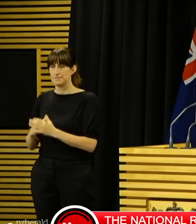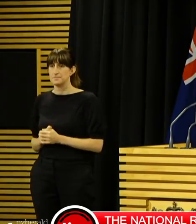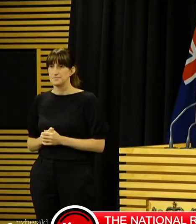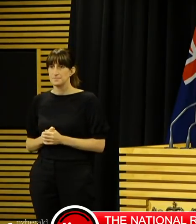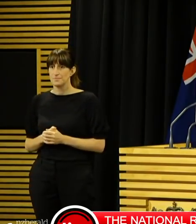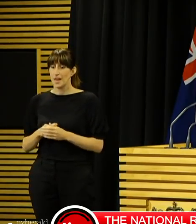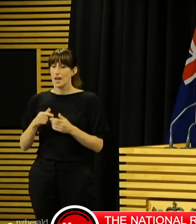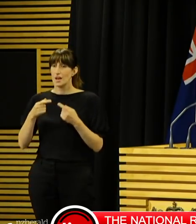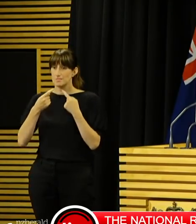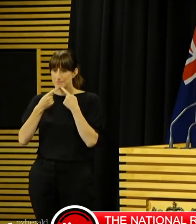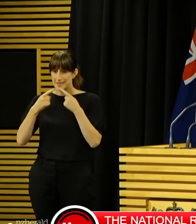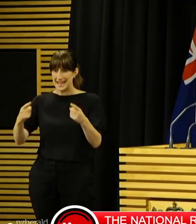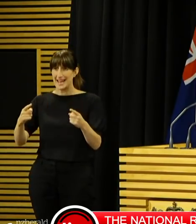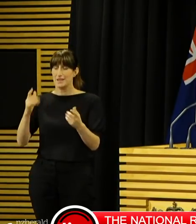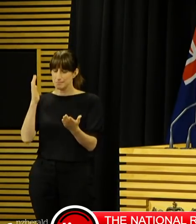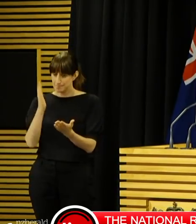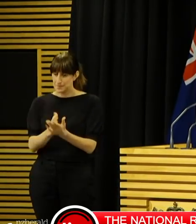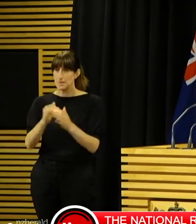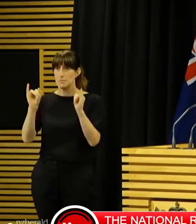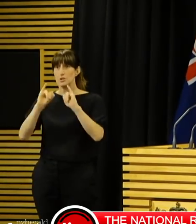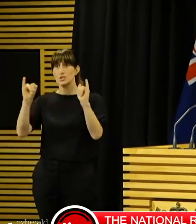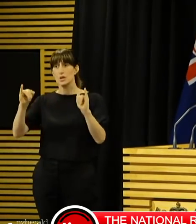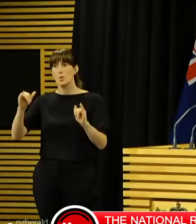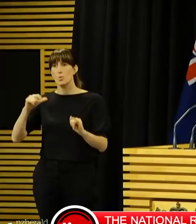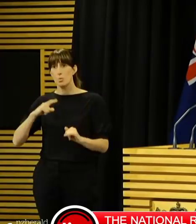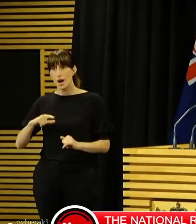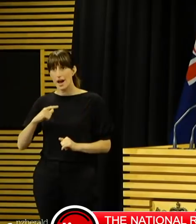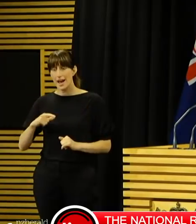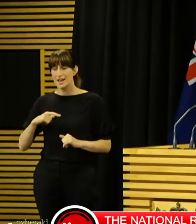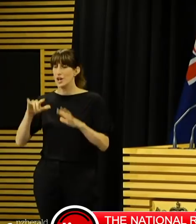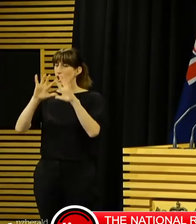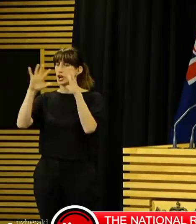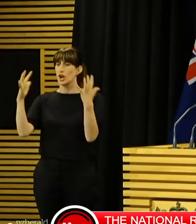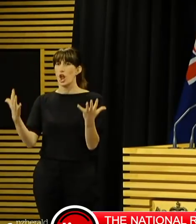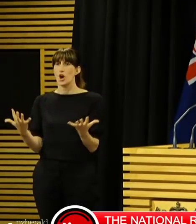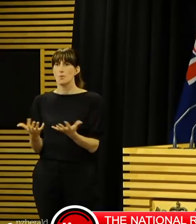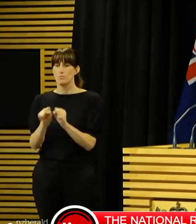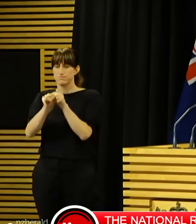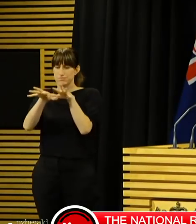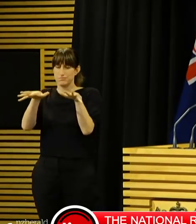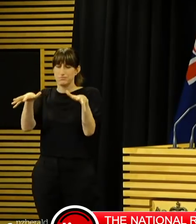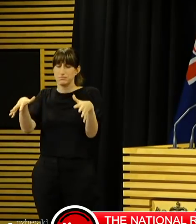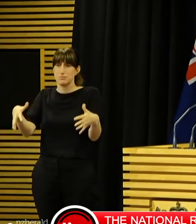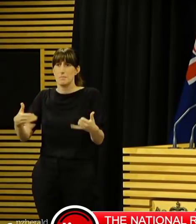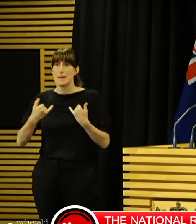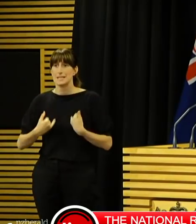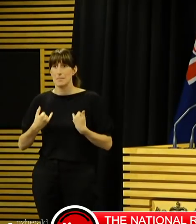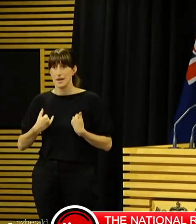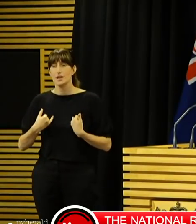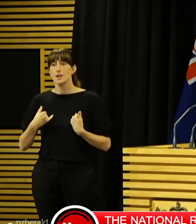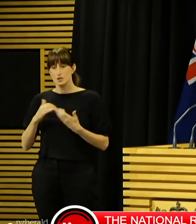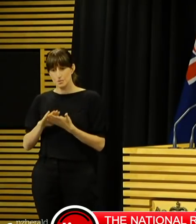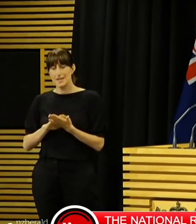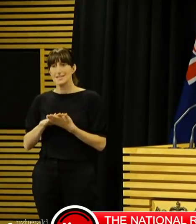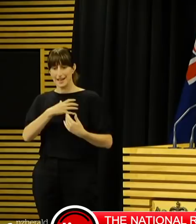because of the unprecedented nature of this global pandemic and to ensure the government has all the powers it needs to slow the spread